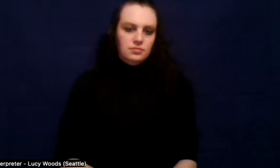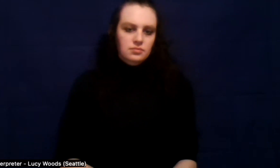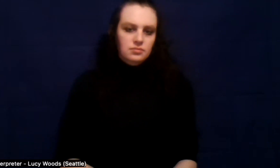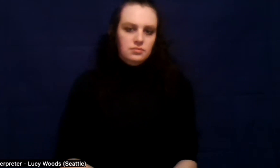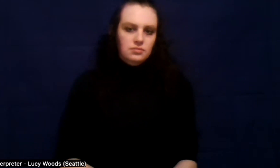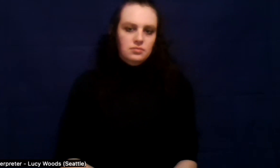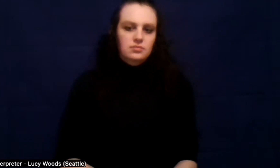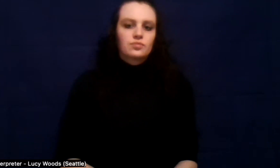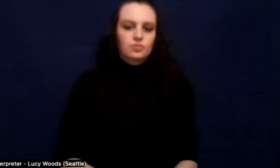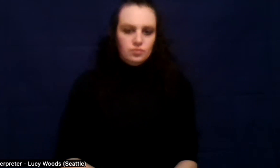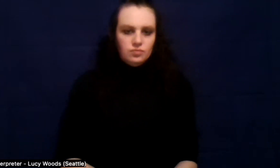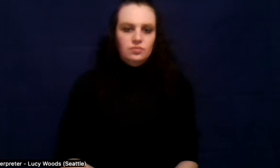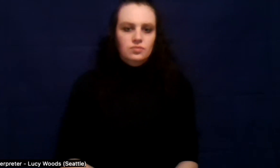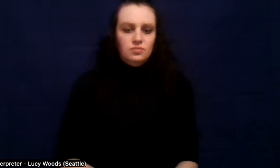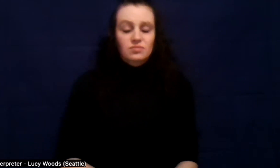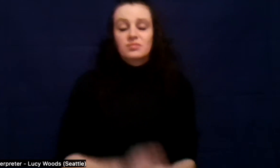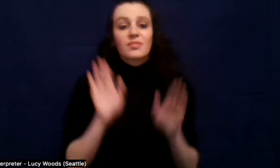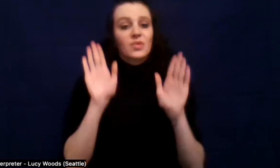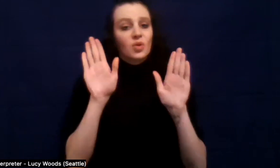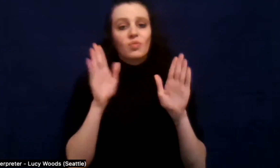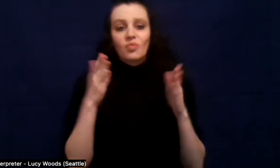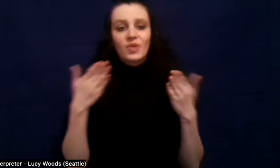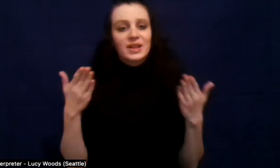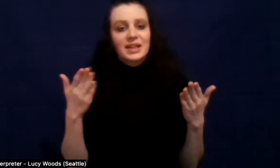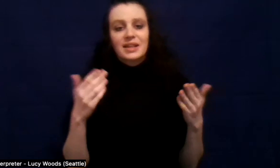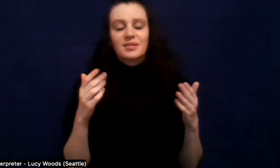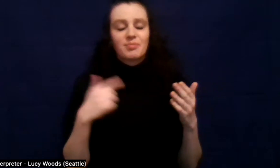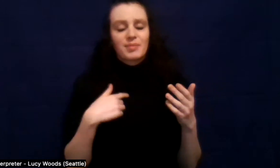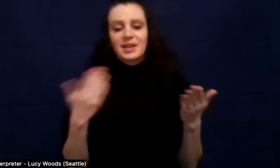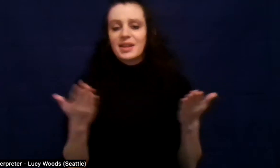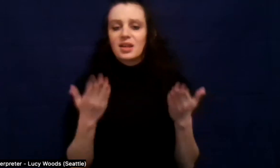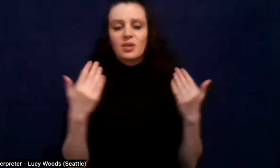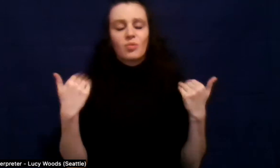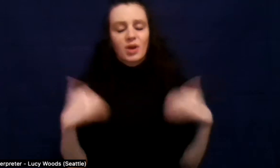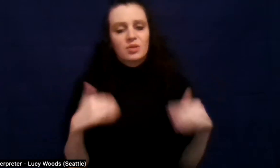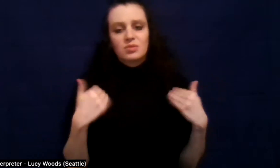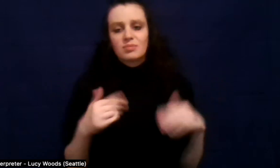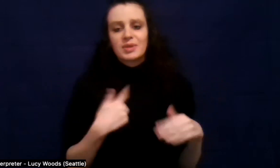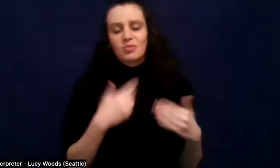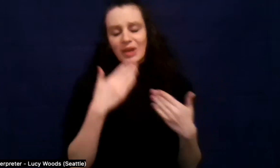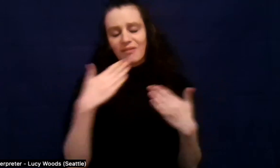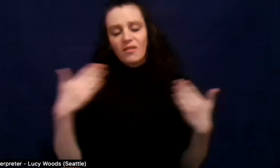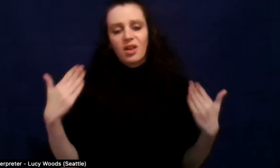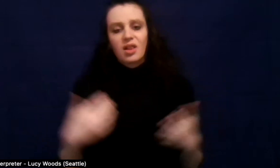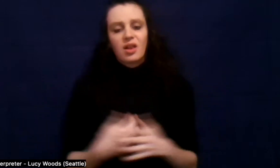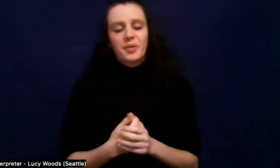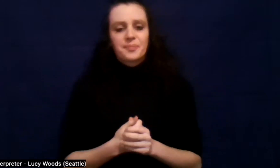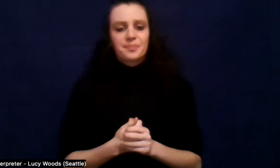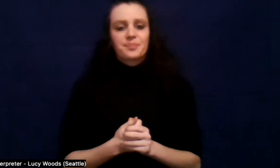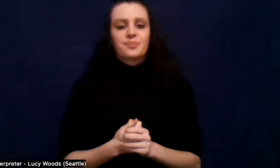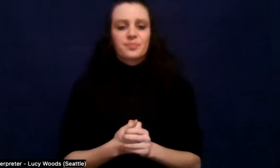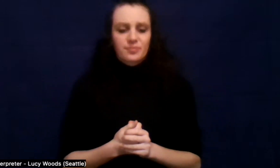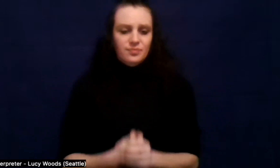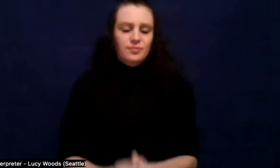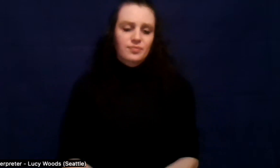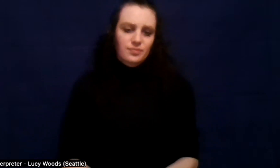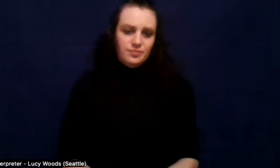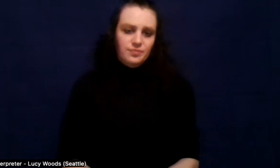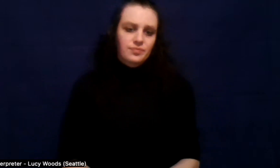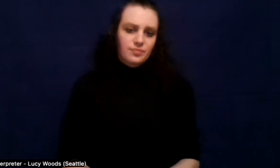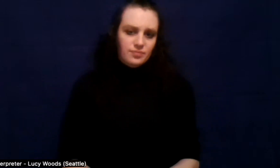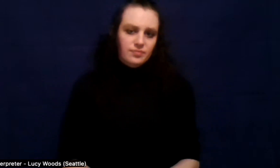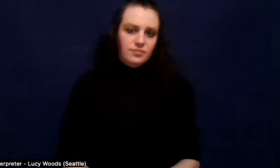man, it's just such a great thing to be able to be here. And, um, um, I really am grateful for